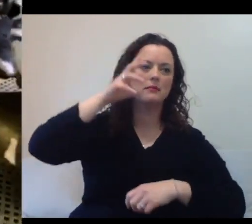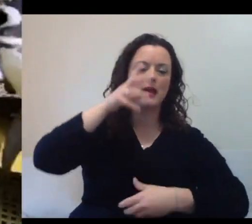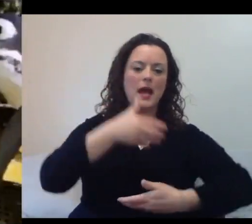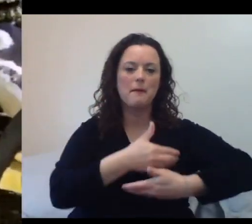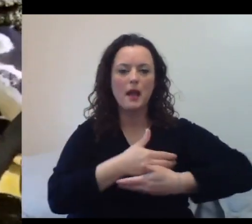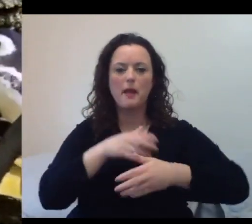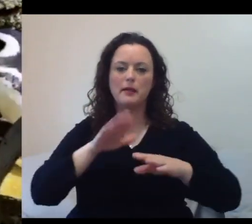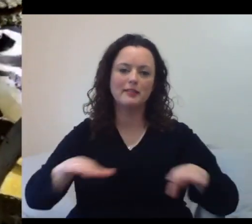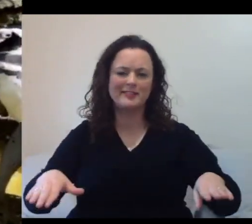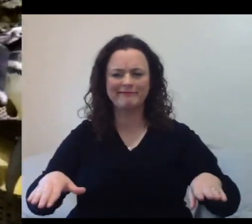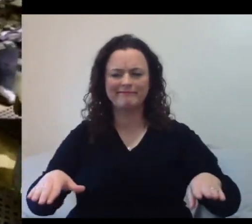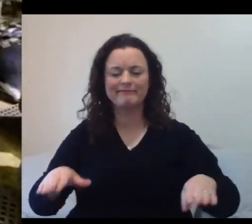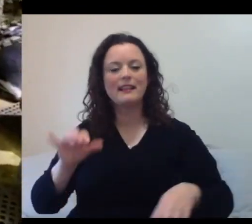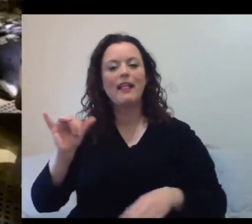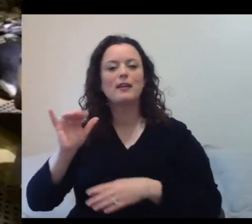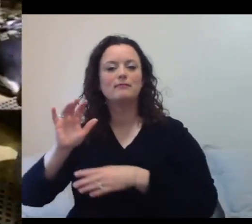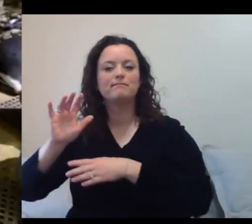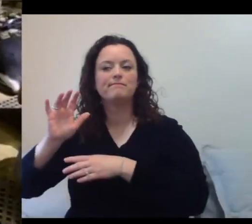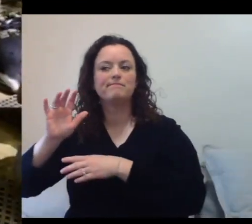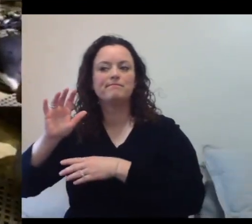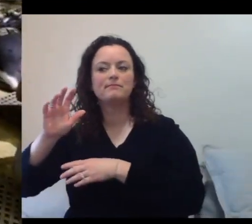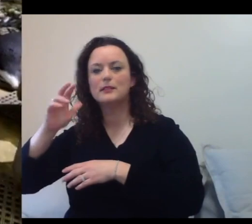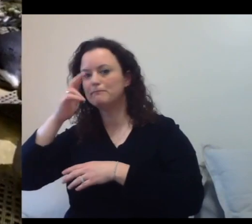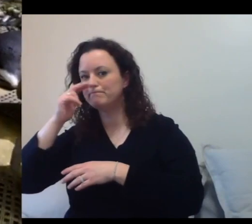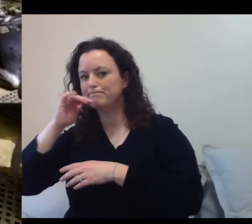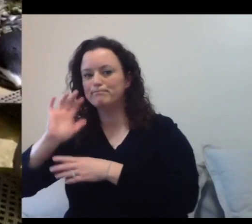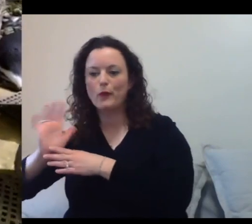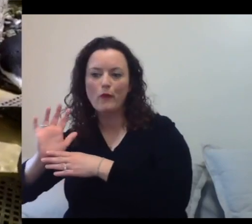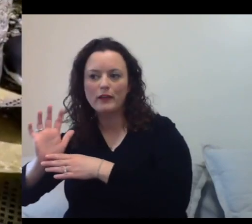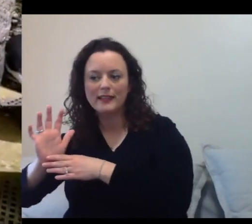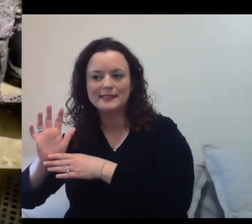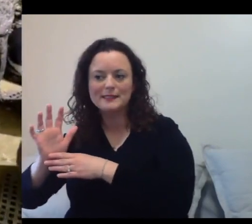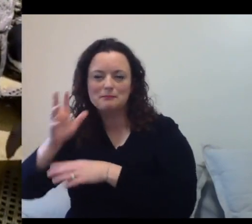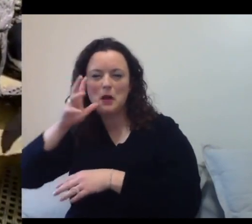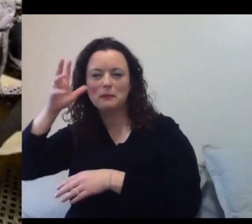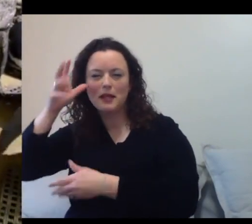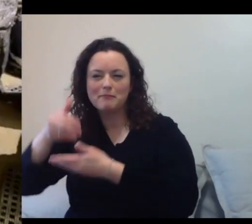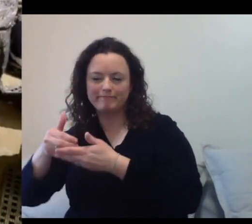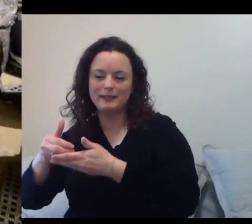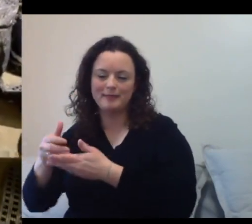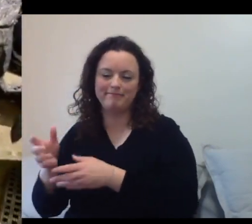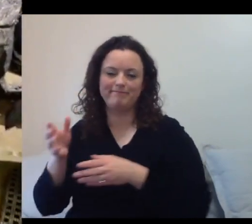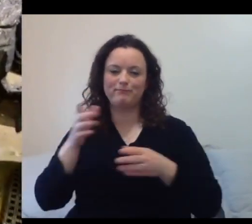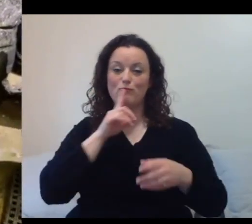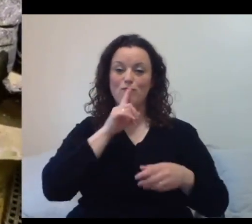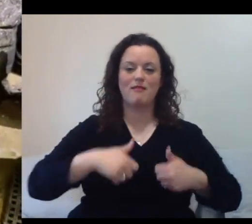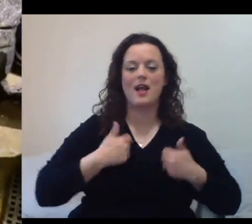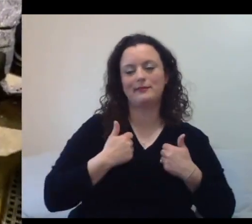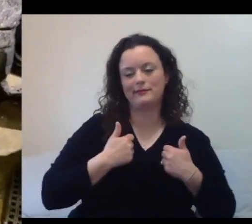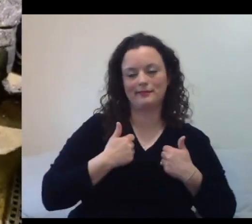Do penguins have teeth? Penguins do not have teeth because penguins are birds, and birds do not have teeth.